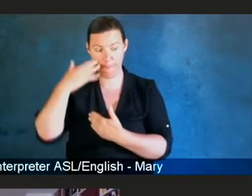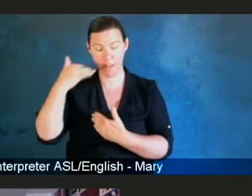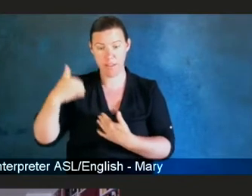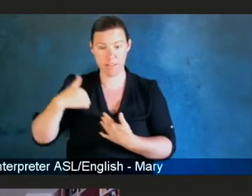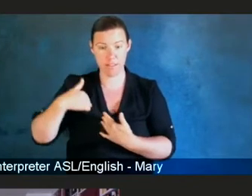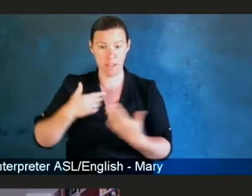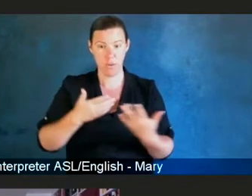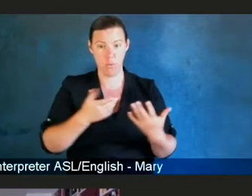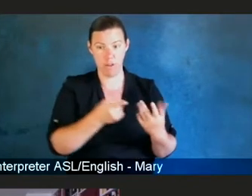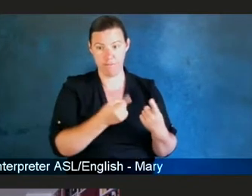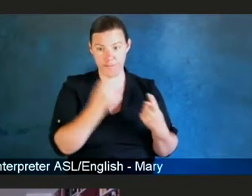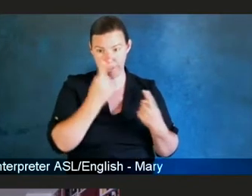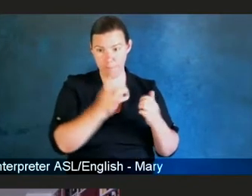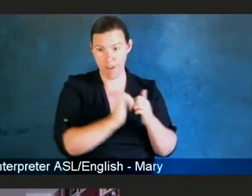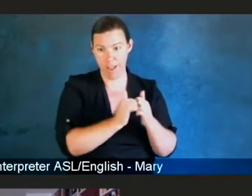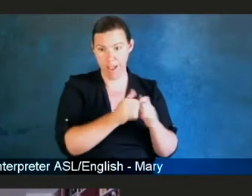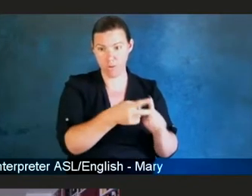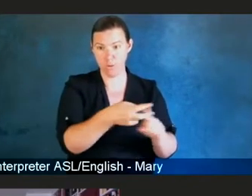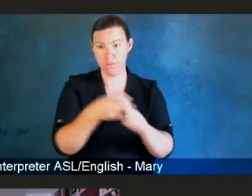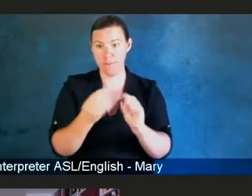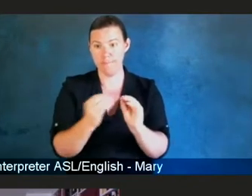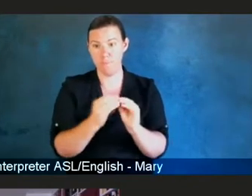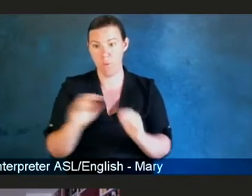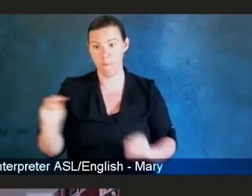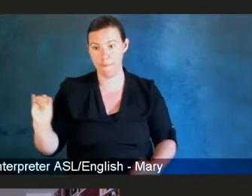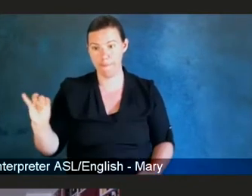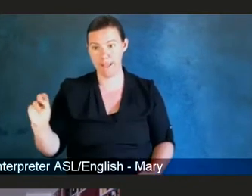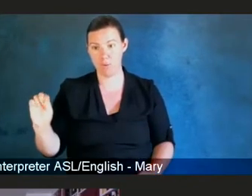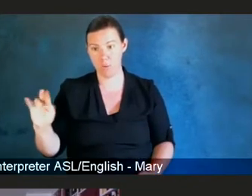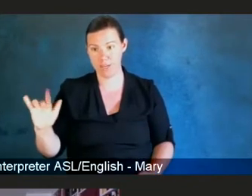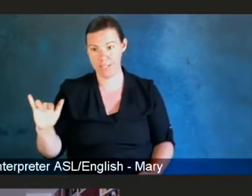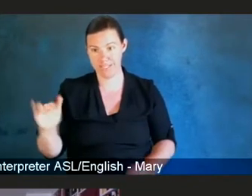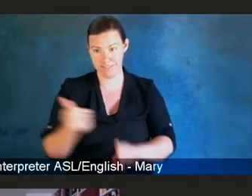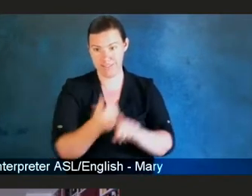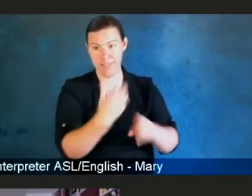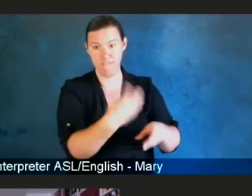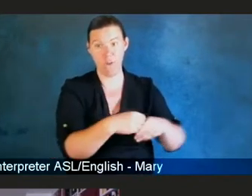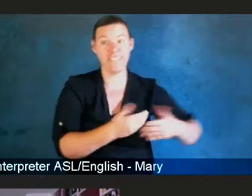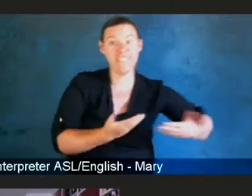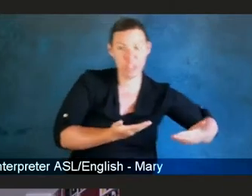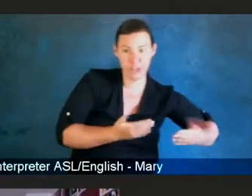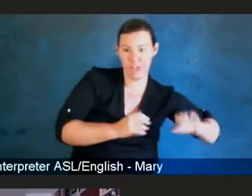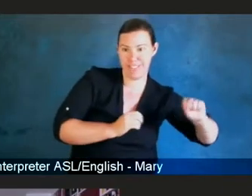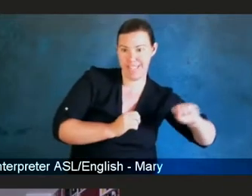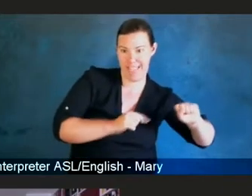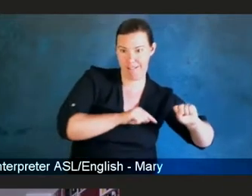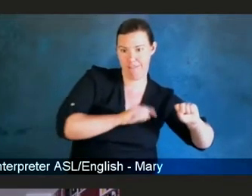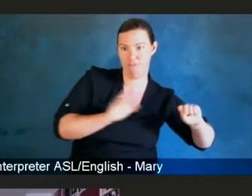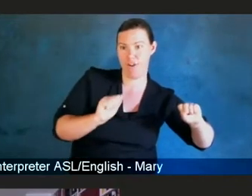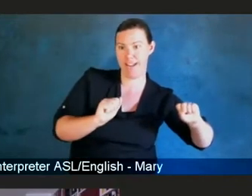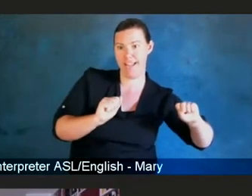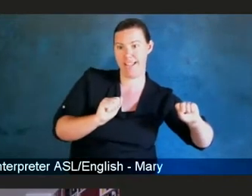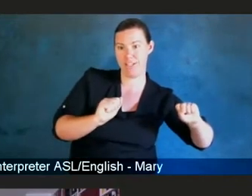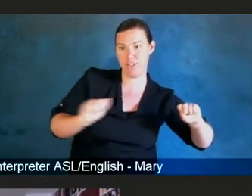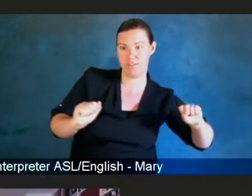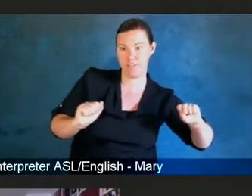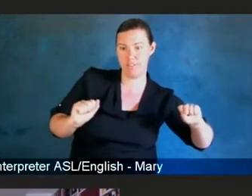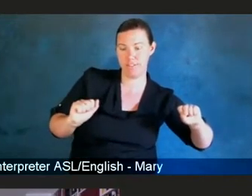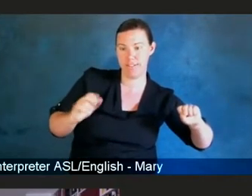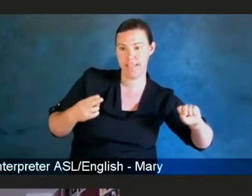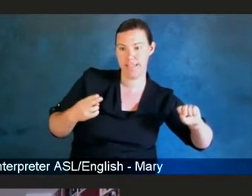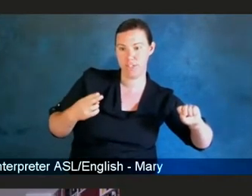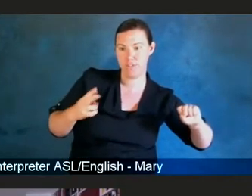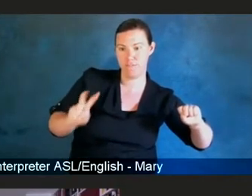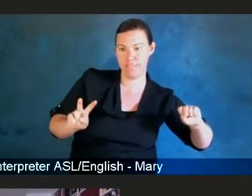ACTUs here in Seattle. So, I joined the VTN with those